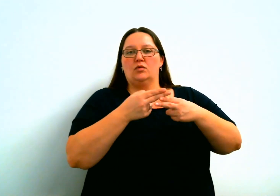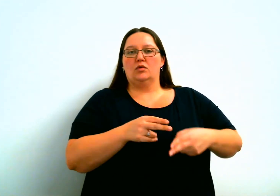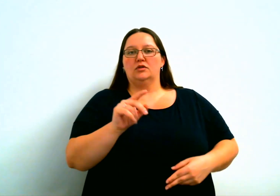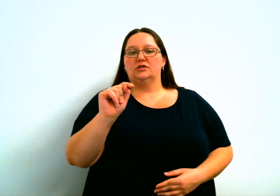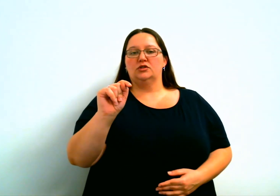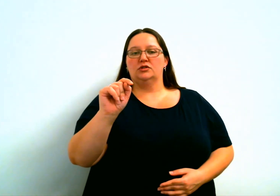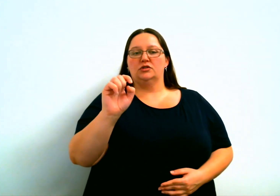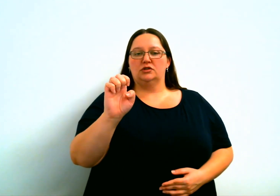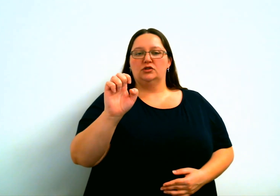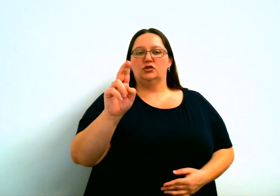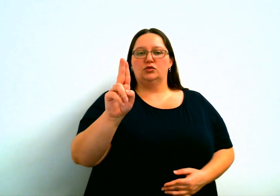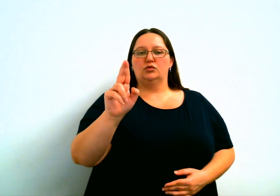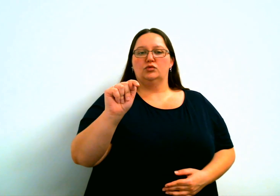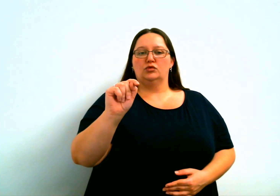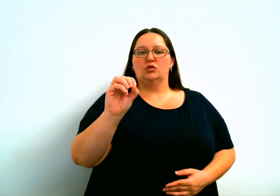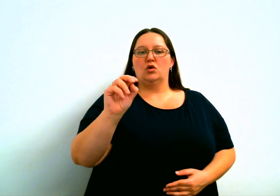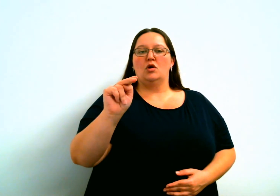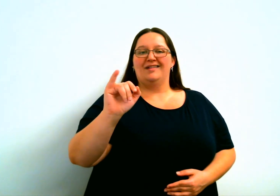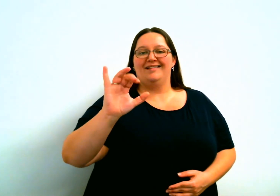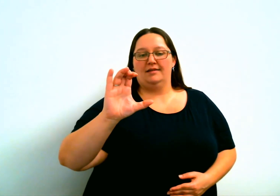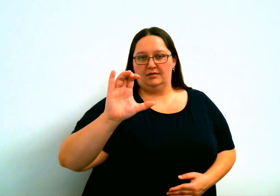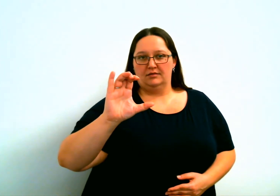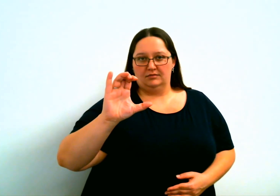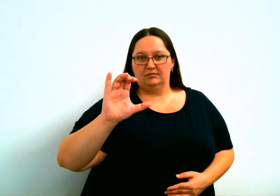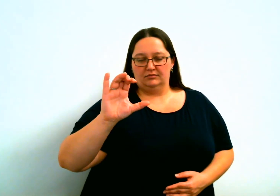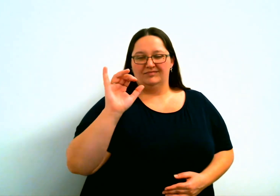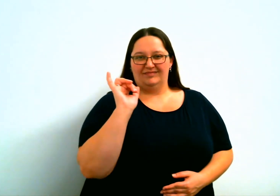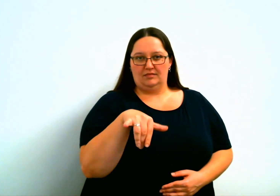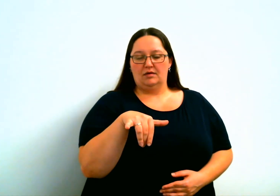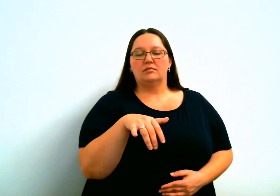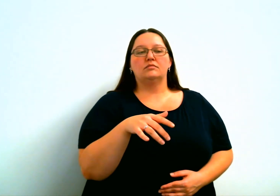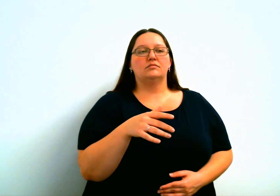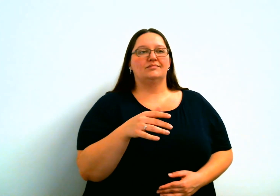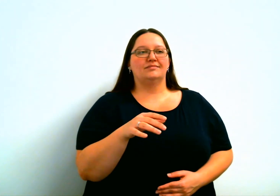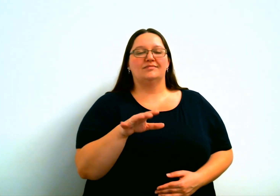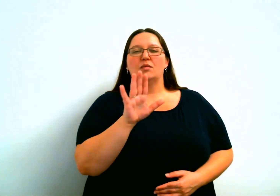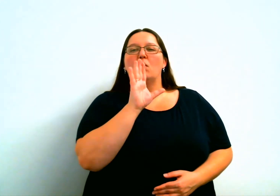Back then it was called Teutonic, the Teutonic gods, that mythology.